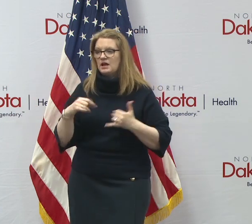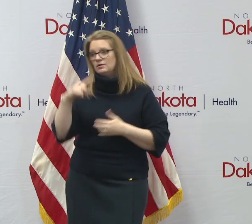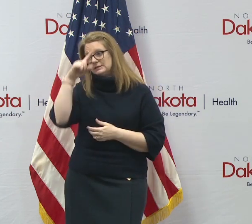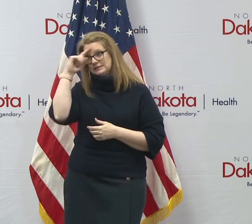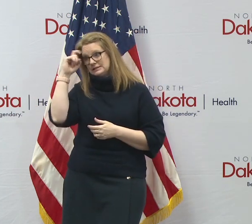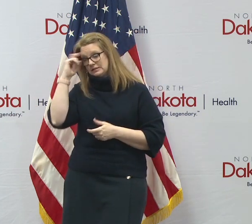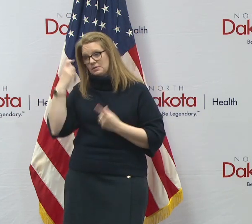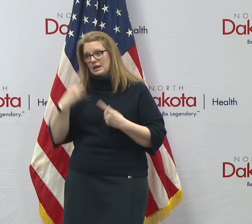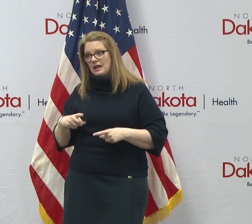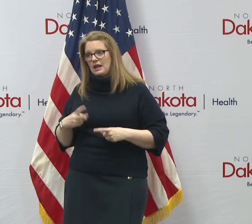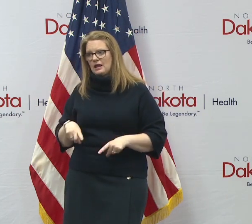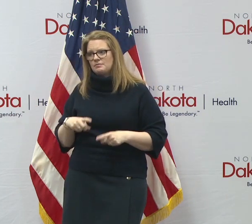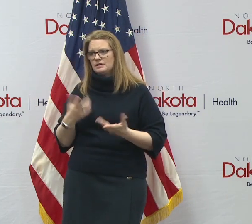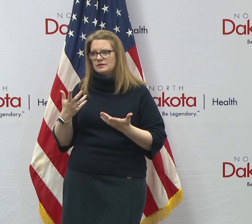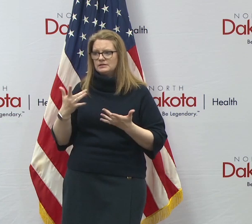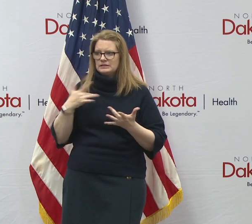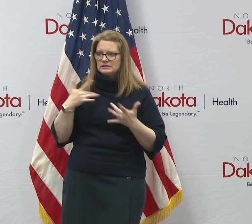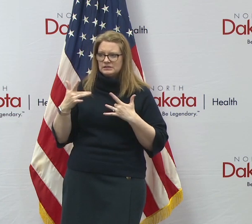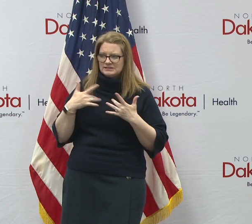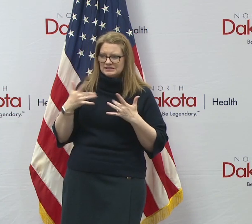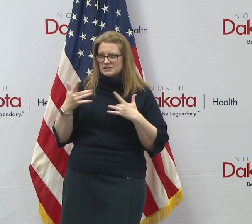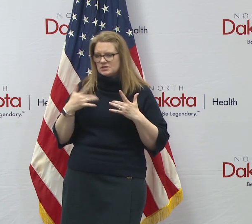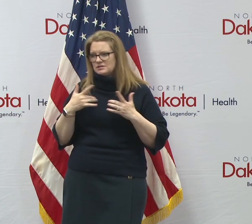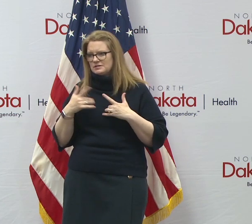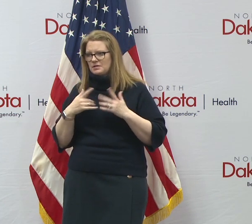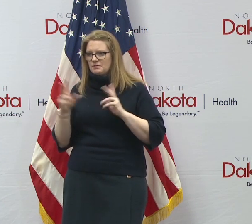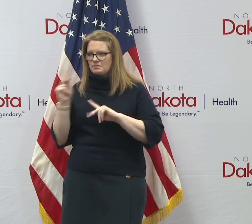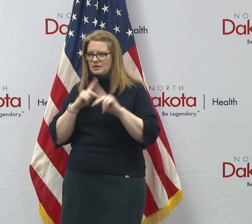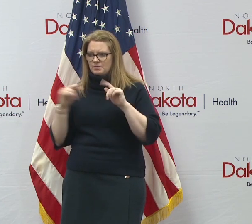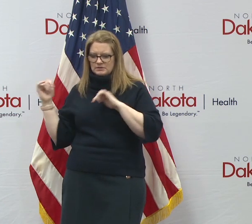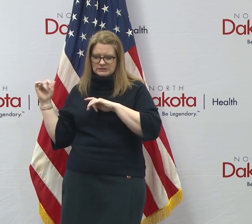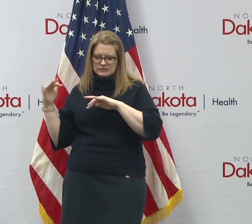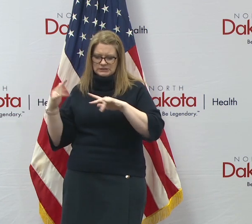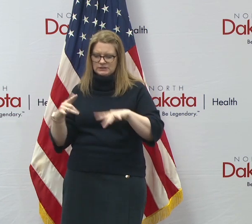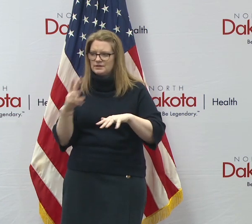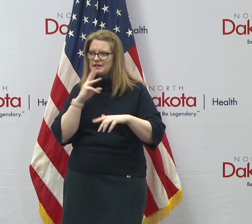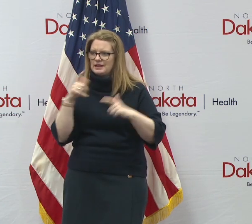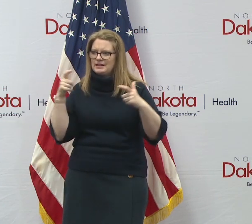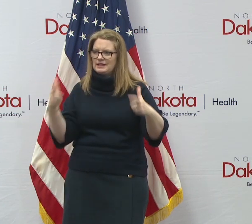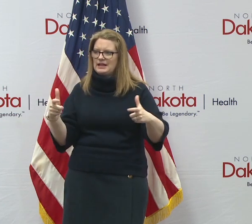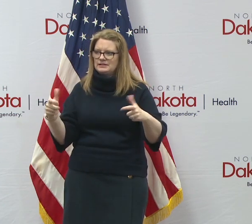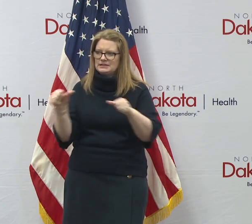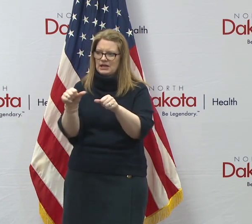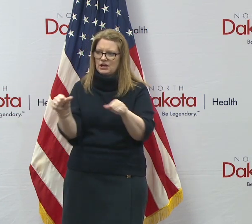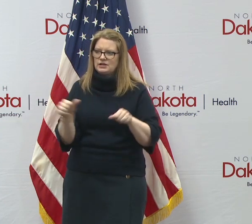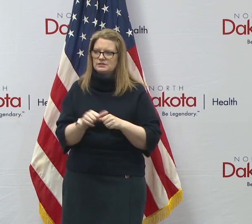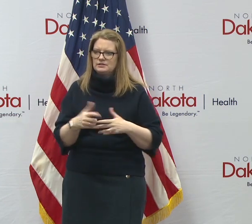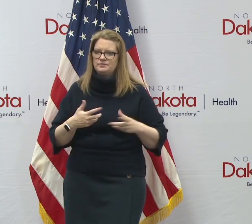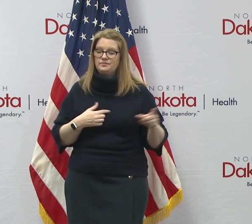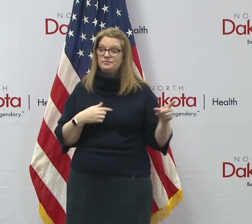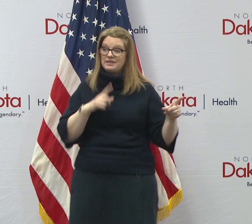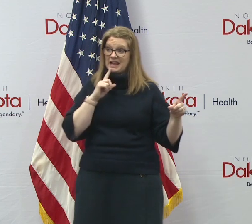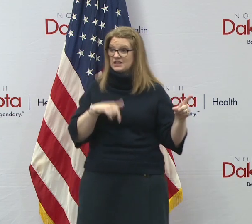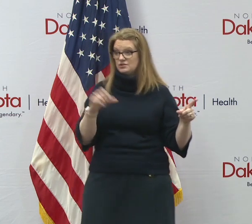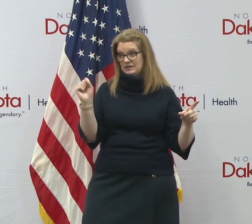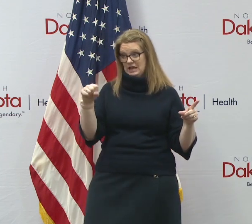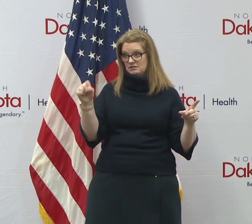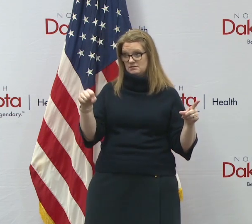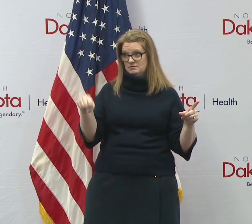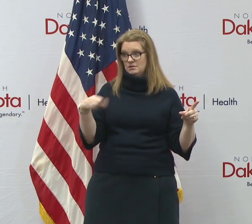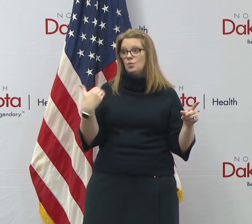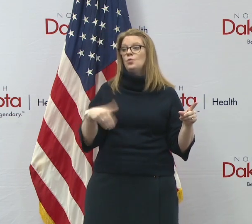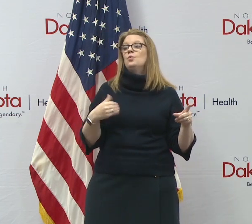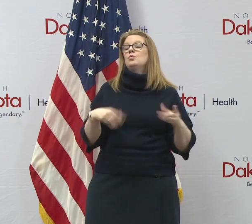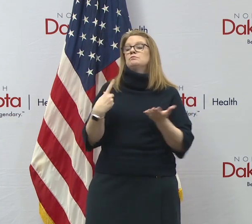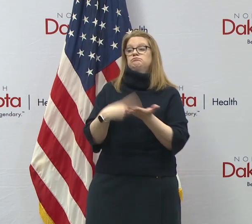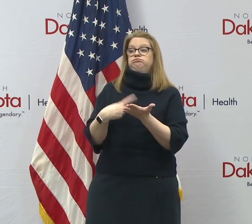concerns around the number of people congregating around our lakes areas? Uh, the answer is yes. There'd been a lot of talk about